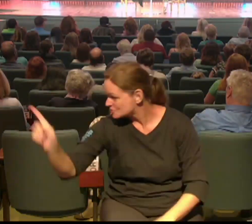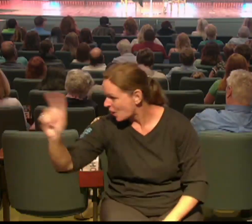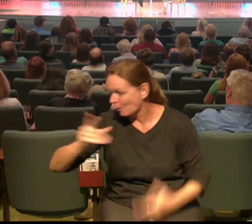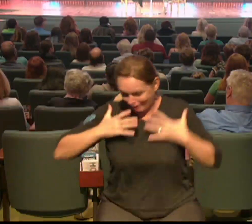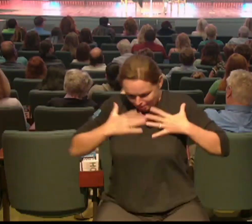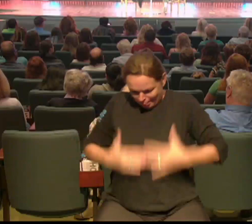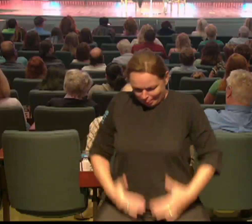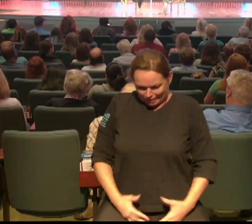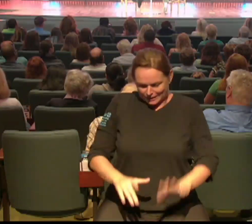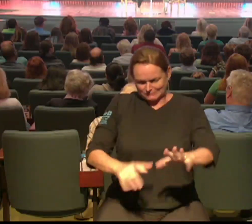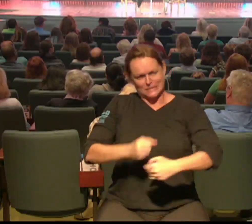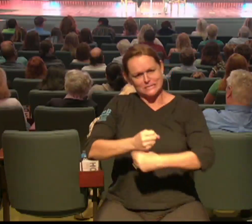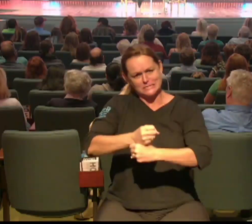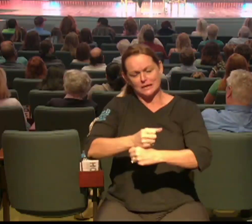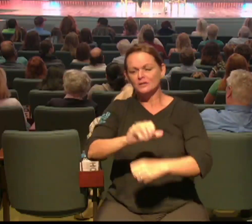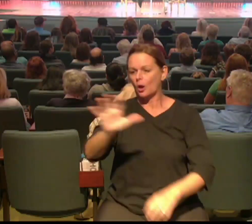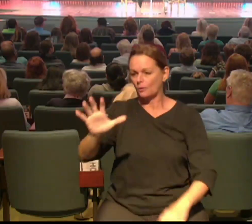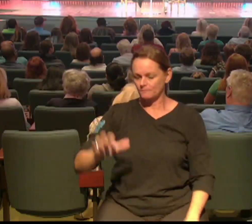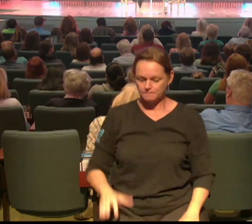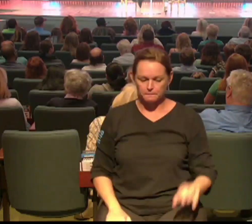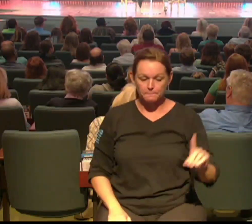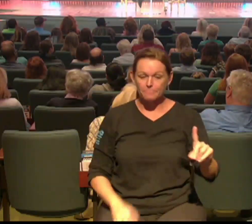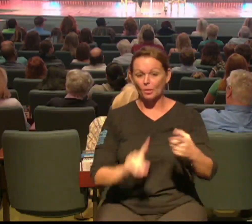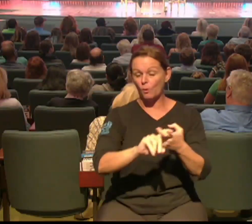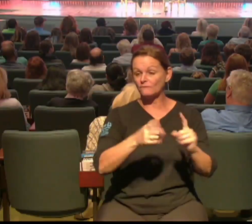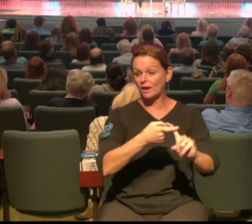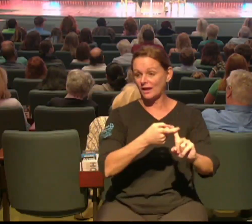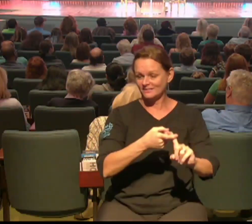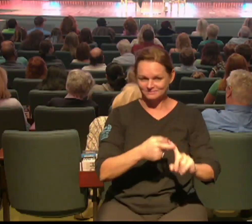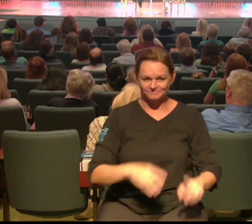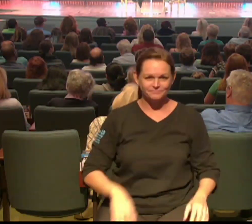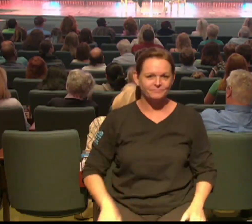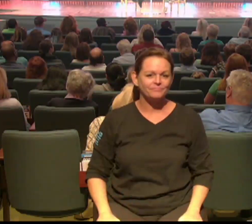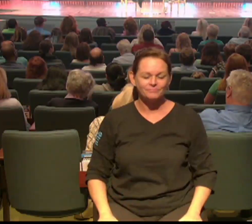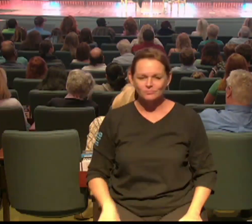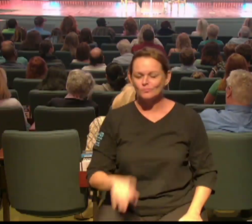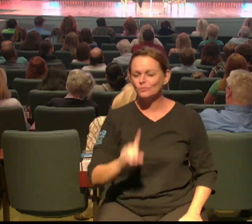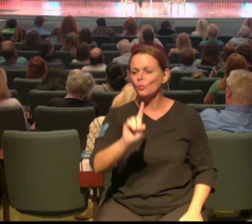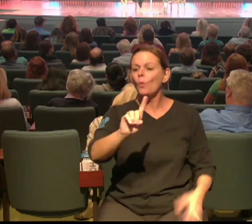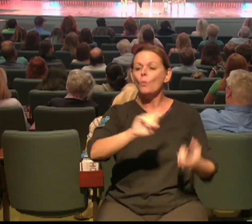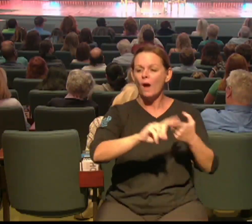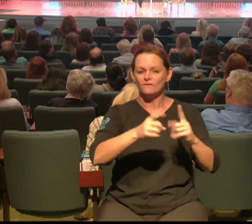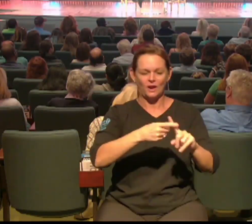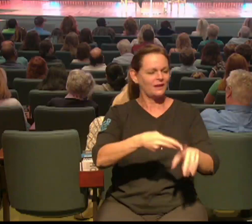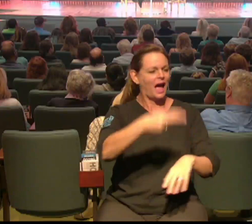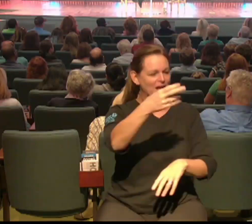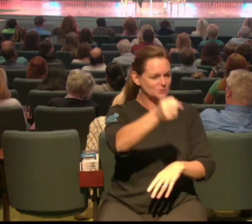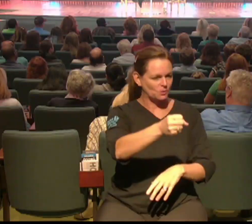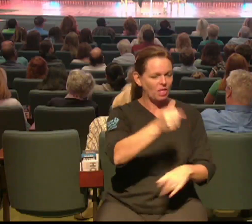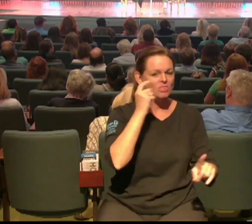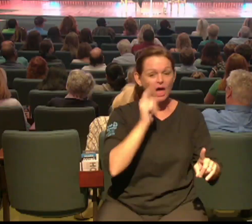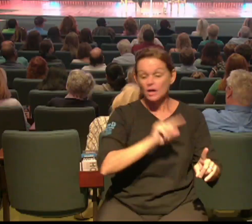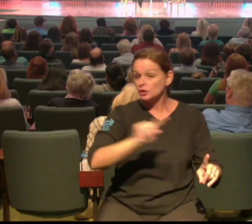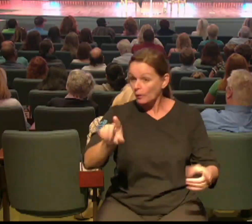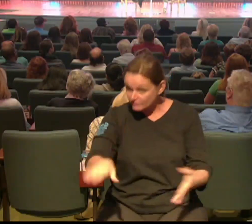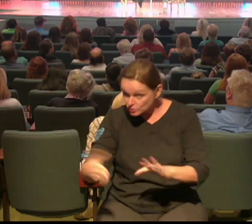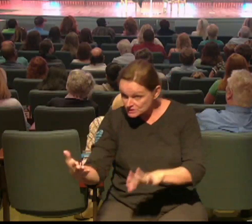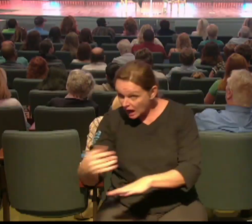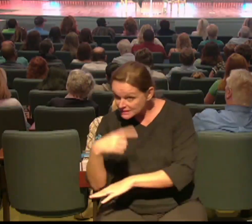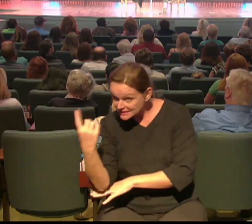decided this would be a really great idea to send high school students door-to-door to knock on doors and ask them the question if you were died today if you were to die today do